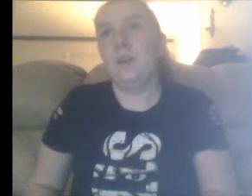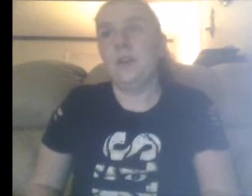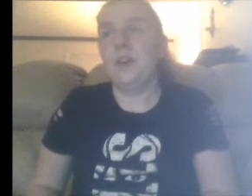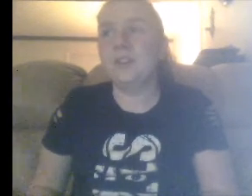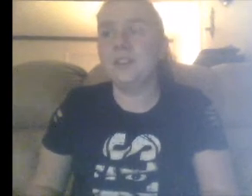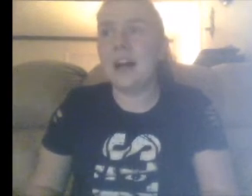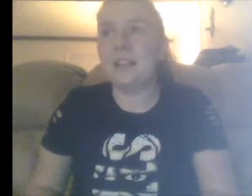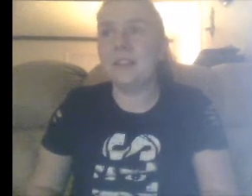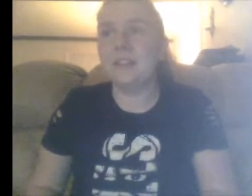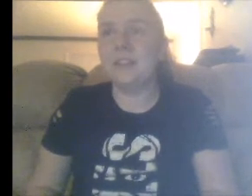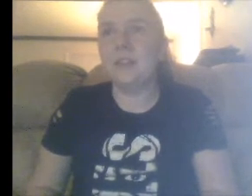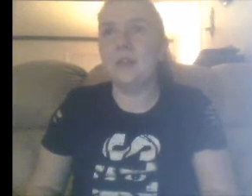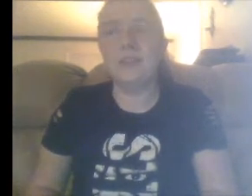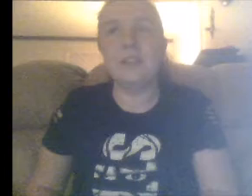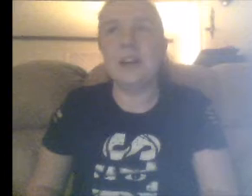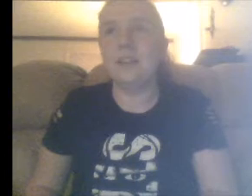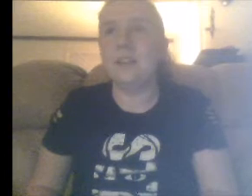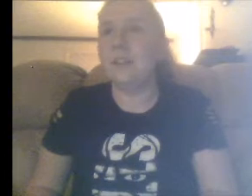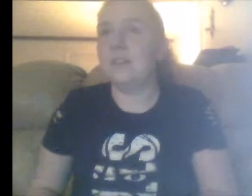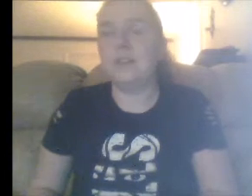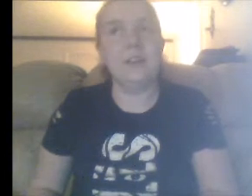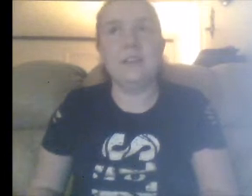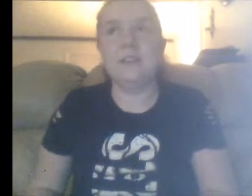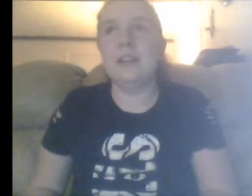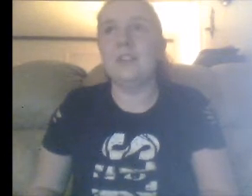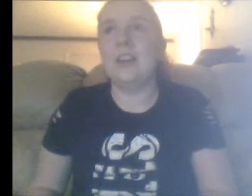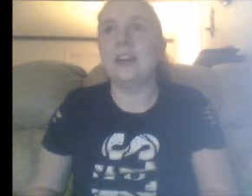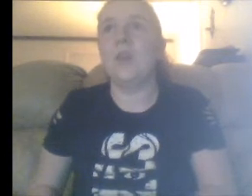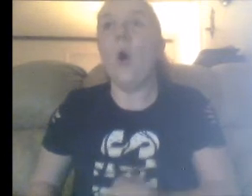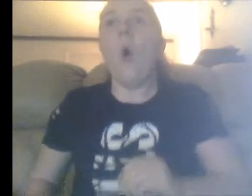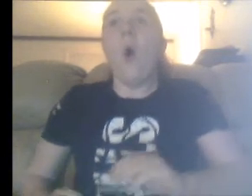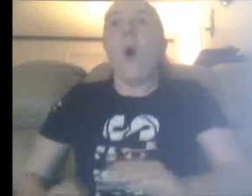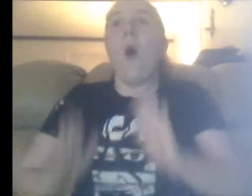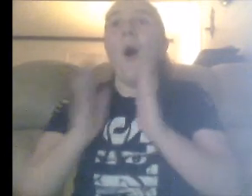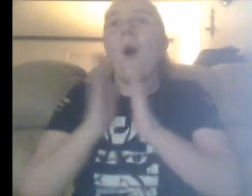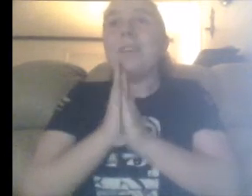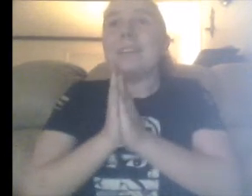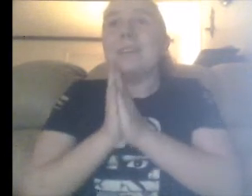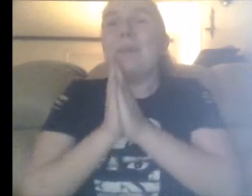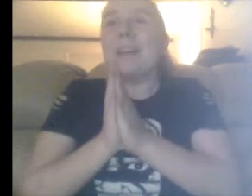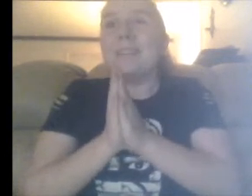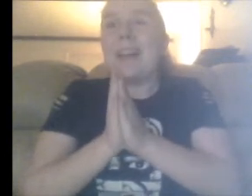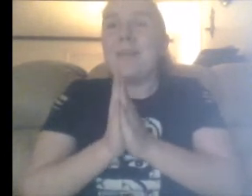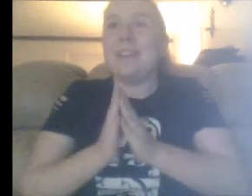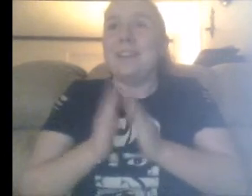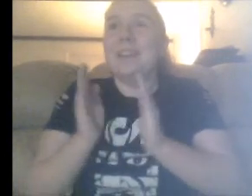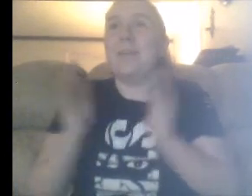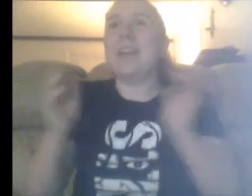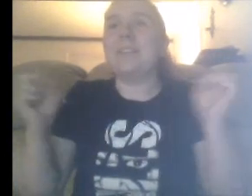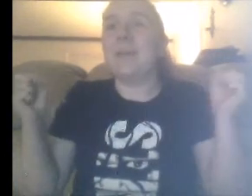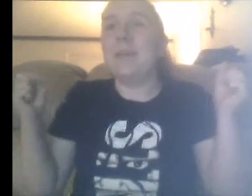No, it's not. No, it's not. It's not Jax. Oh yes. The bank statement. The bank statement.